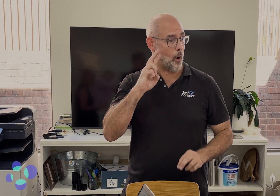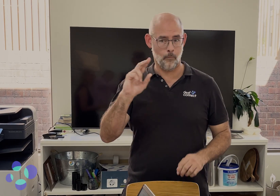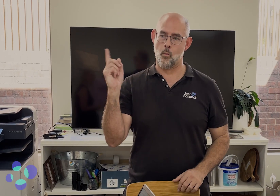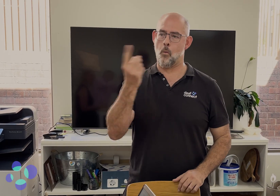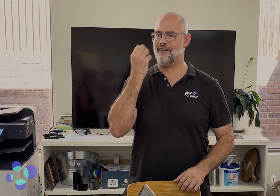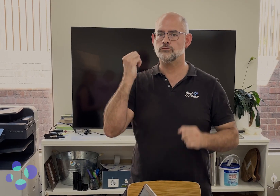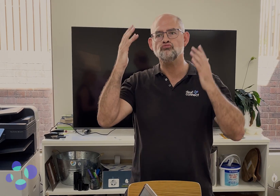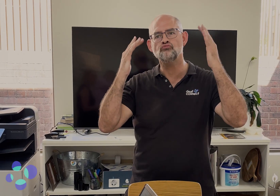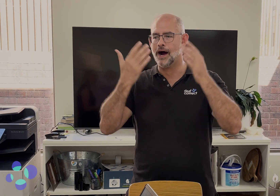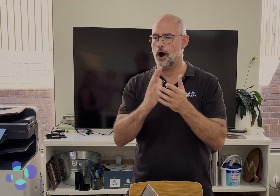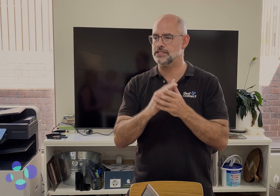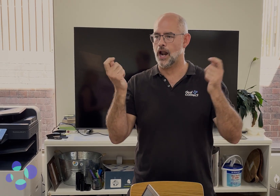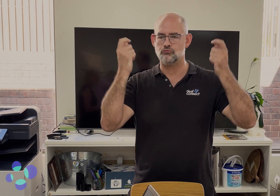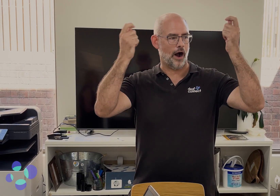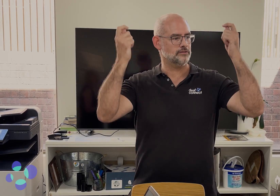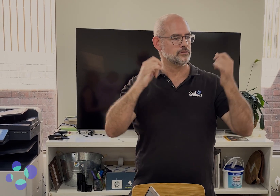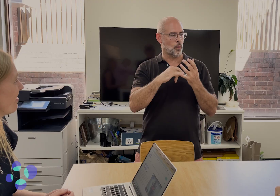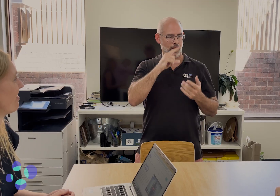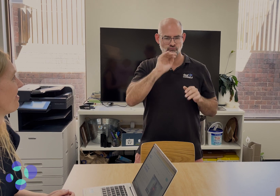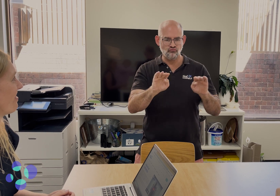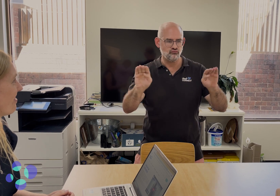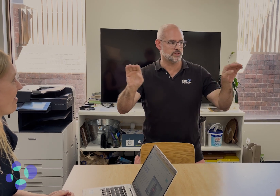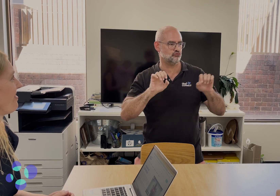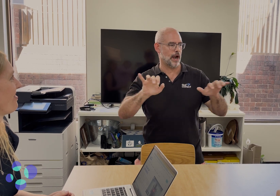Well, that's great. We've all now got an idea of how we celebrate the day. So let's spread the word.